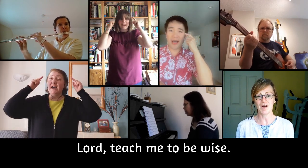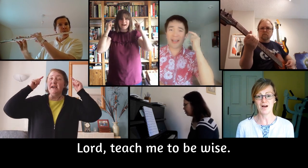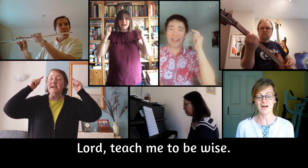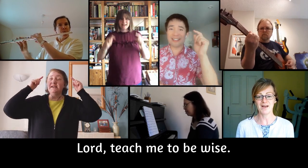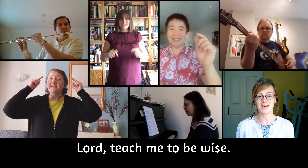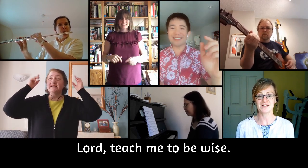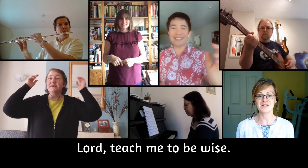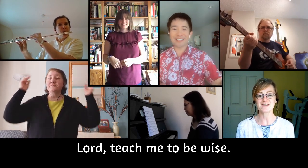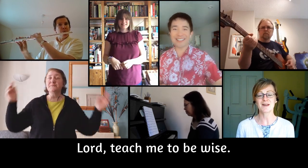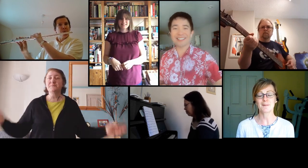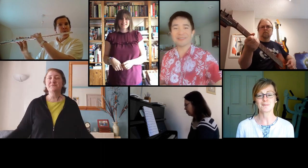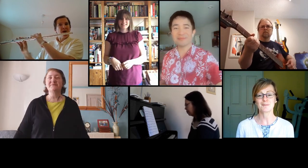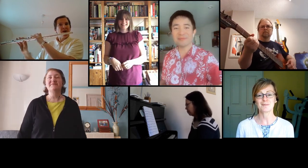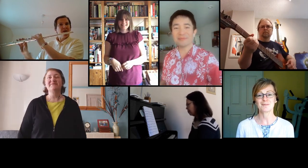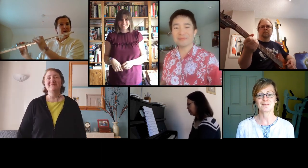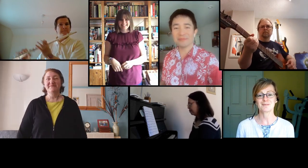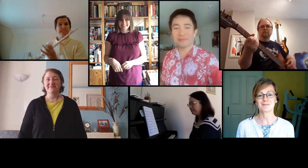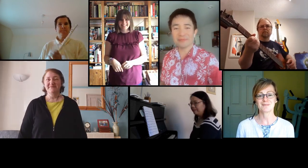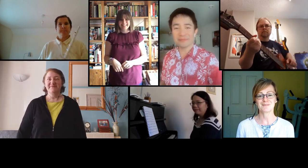wise. Practice to wise.,